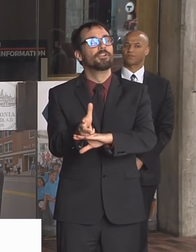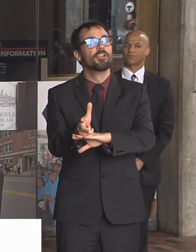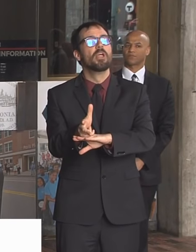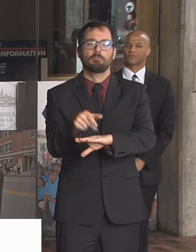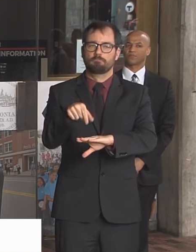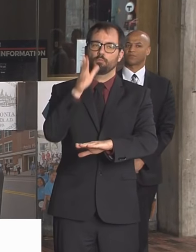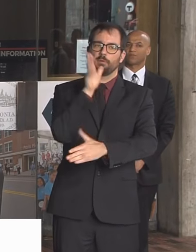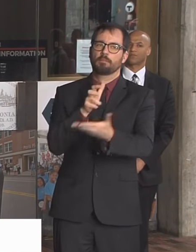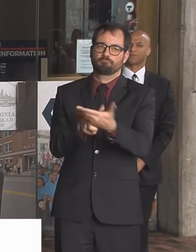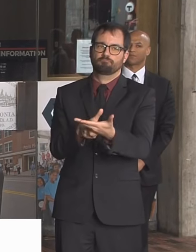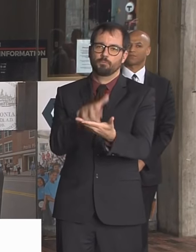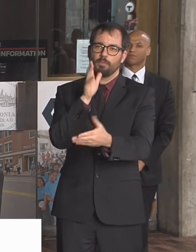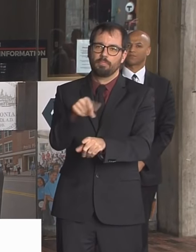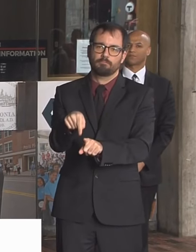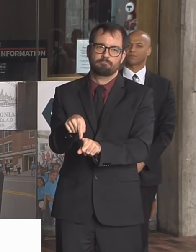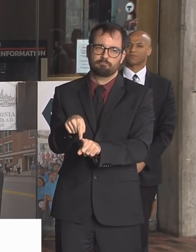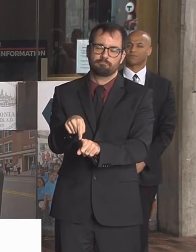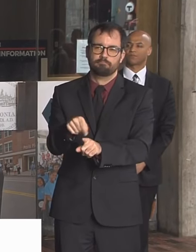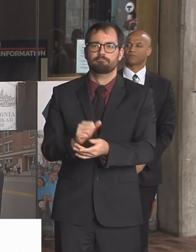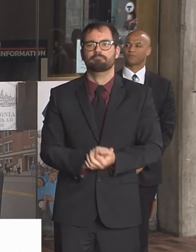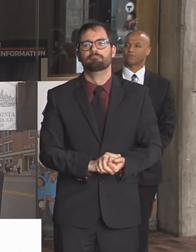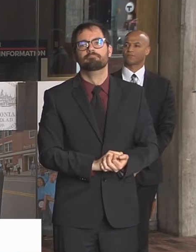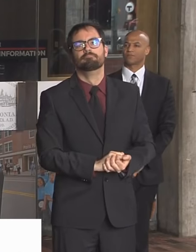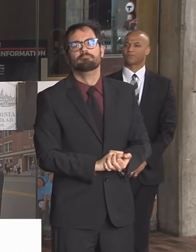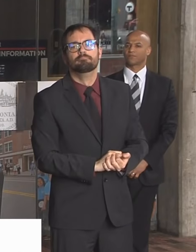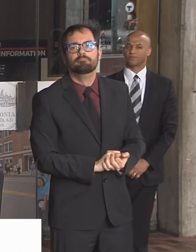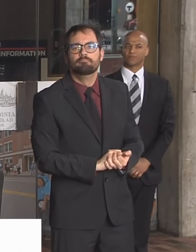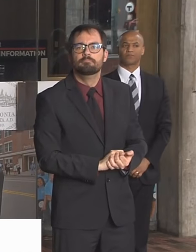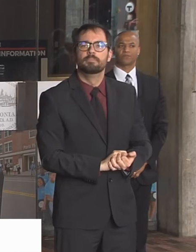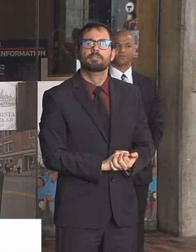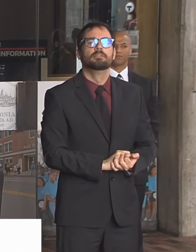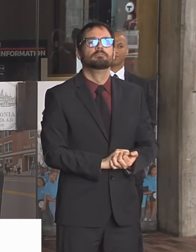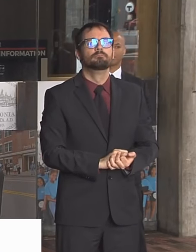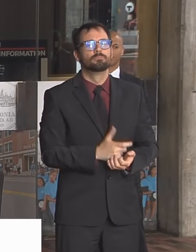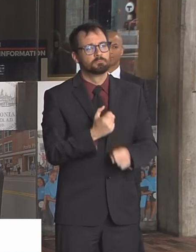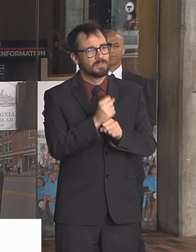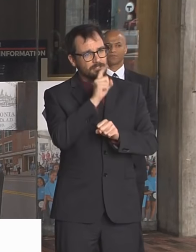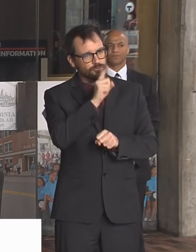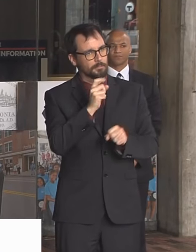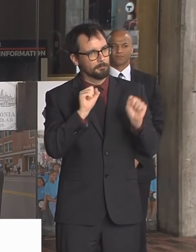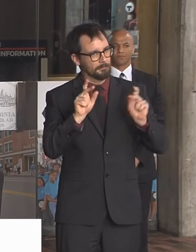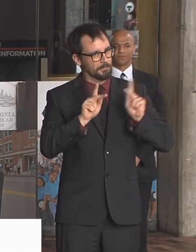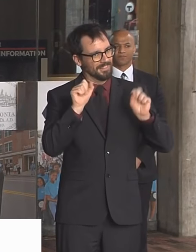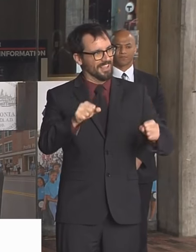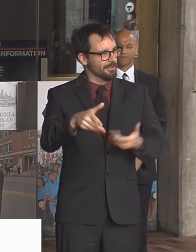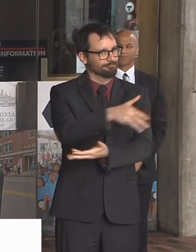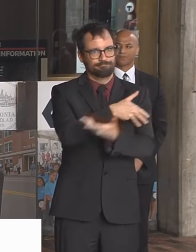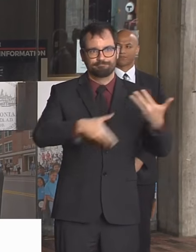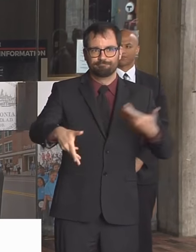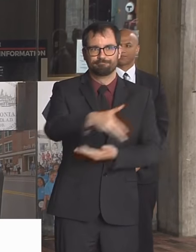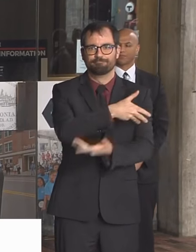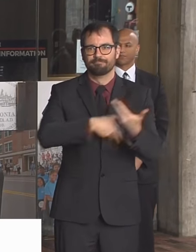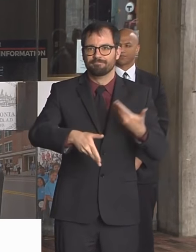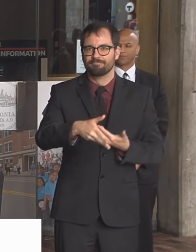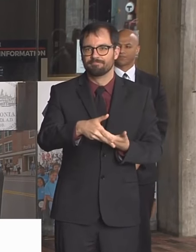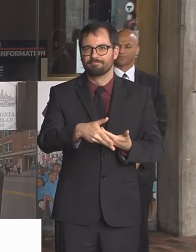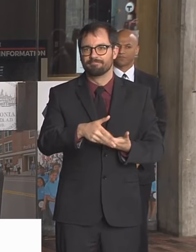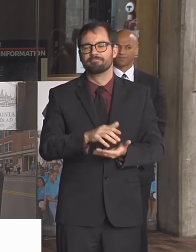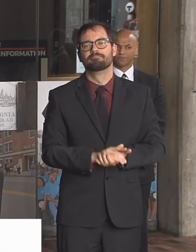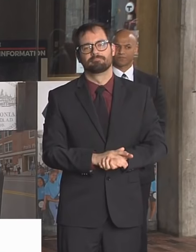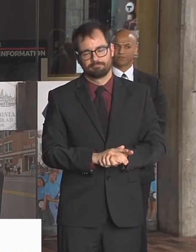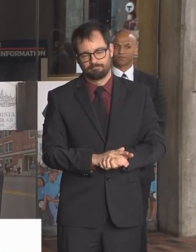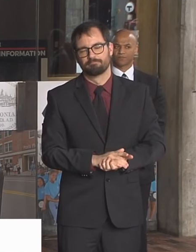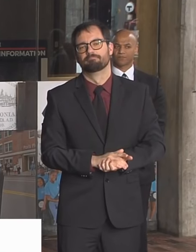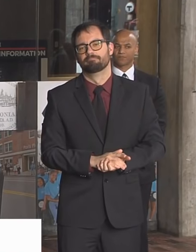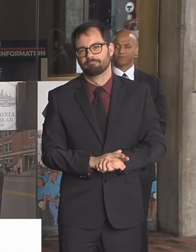our city continues to be able to get people around it safely and if they need those parking spaces, they're available. With less traffic, we are